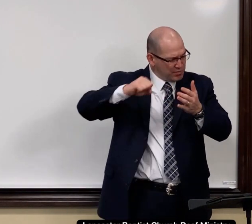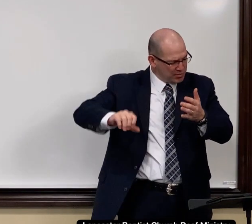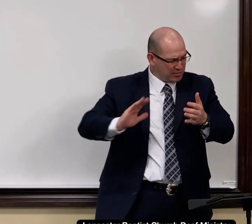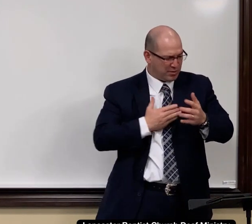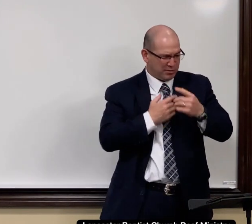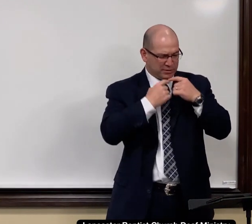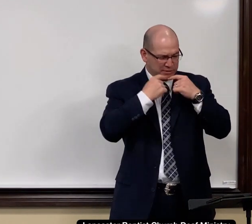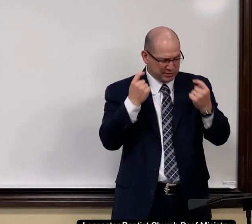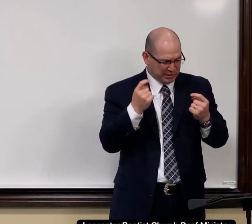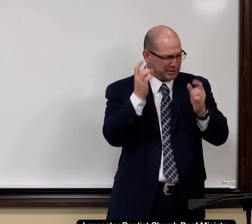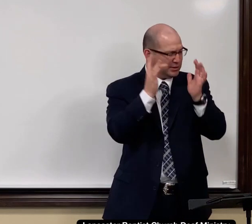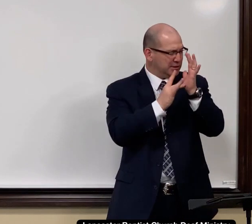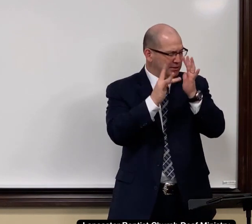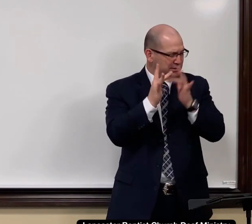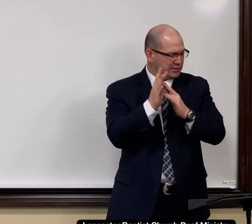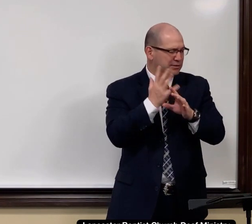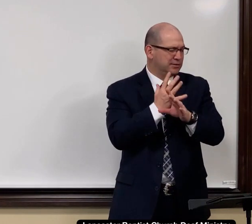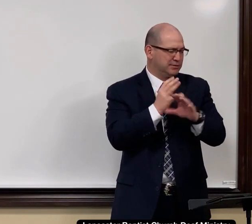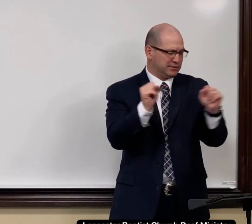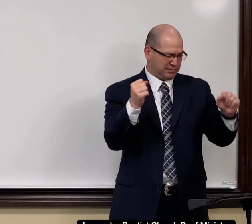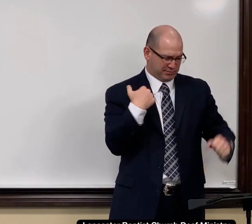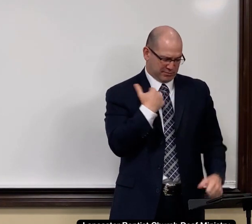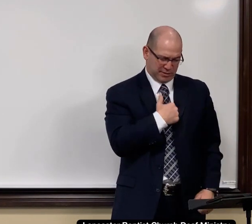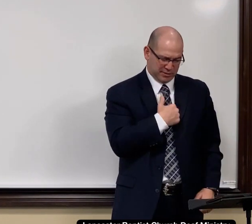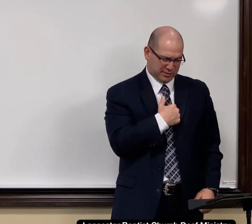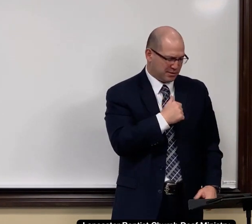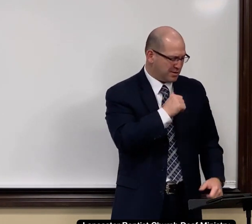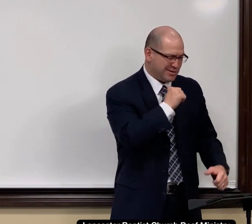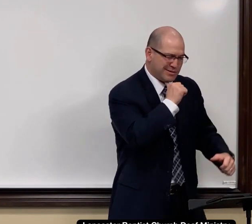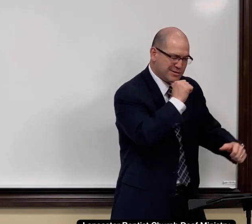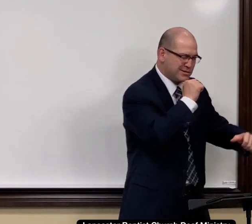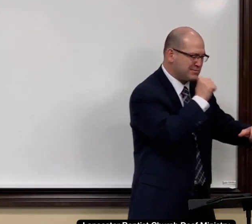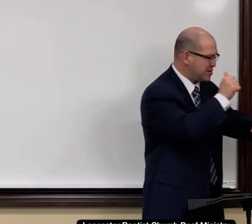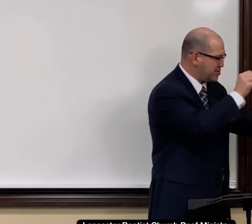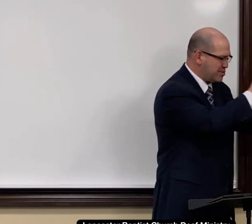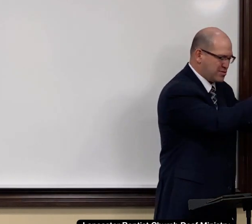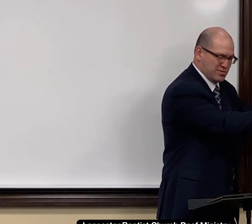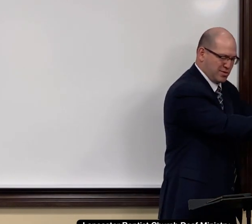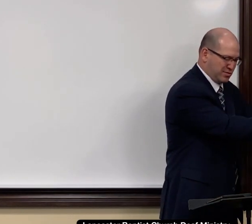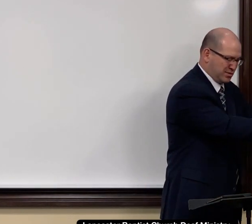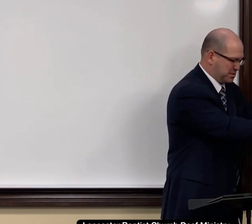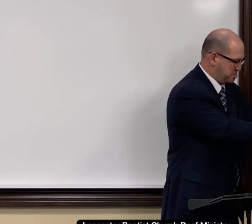That he removes our sin. Jesus, who saves us. Not church.